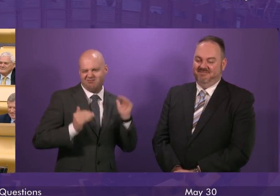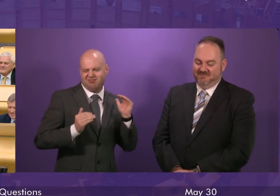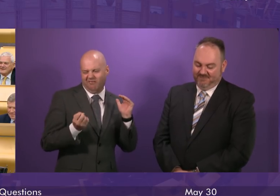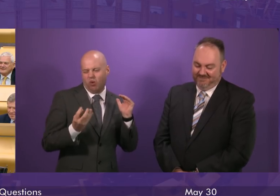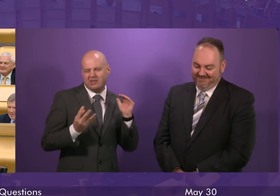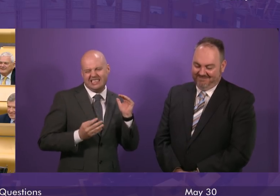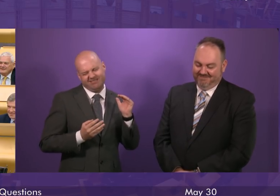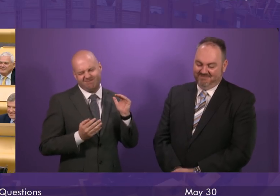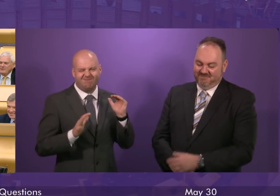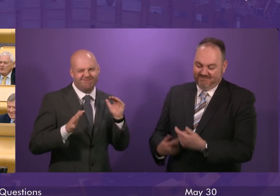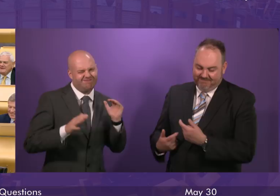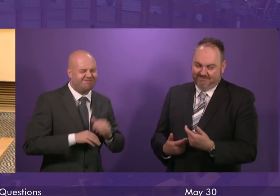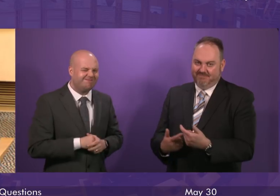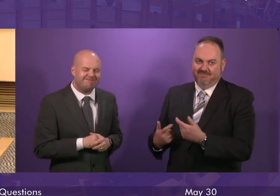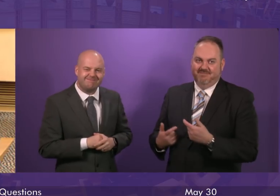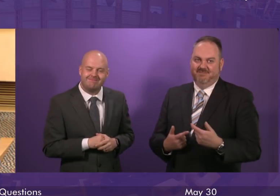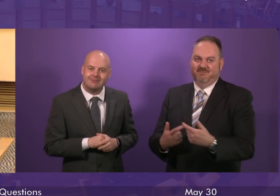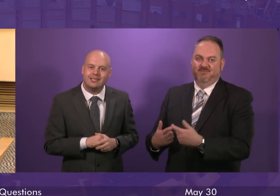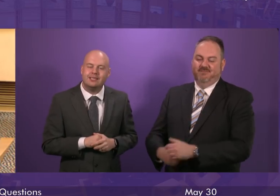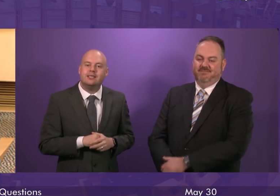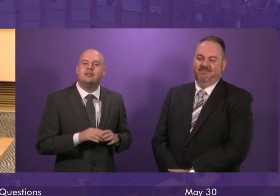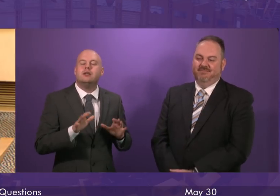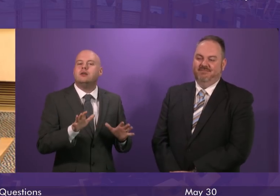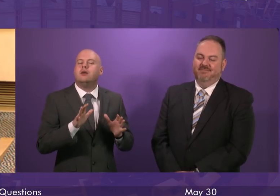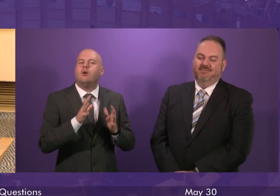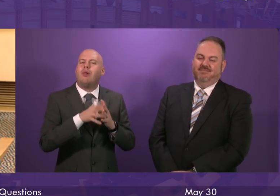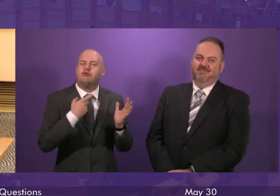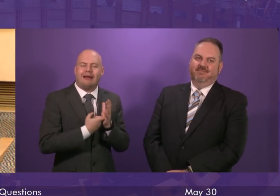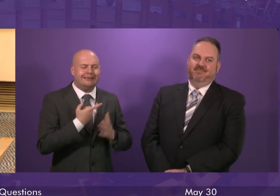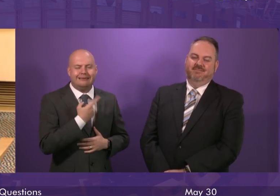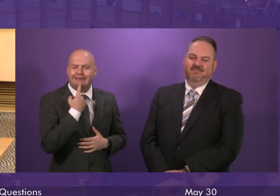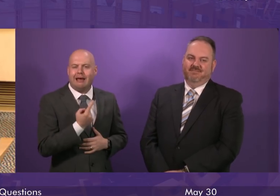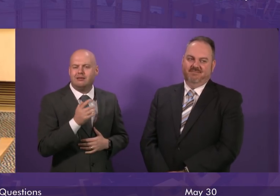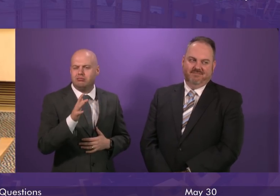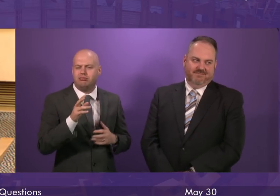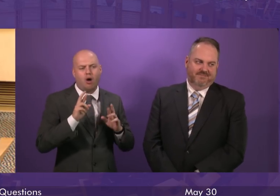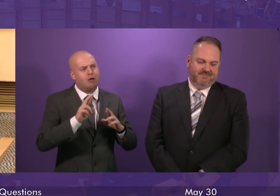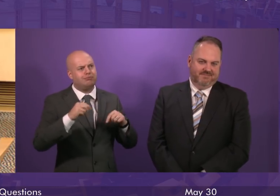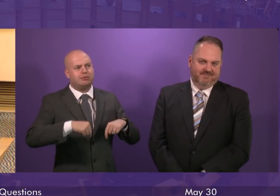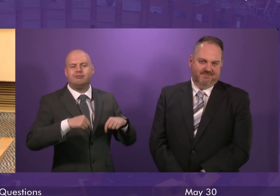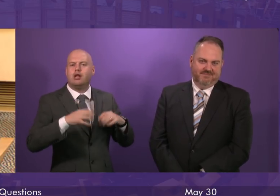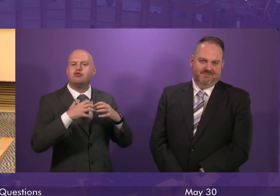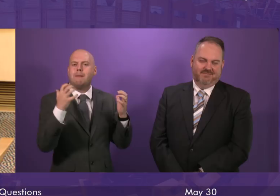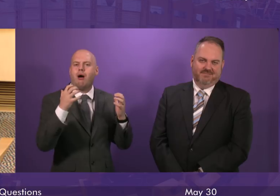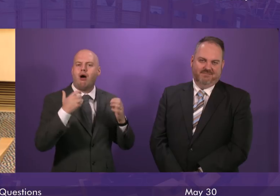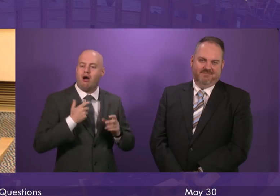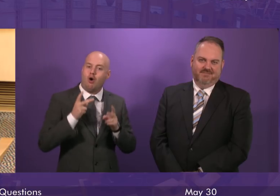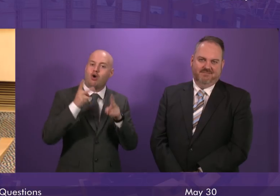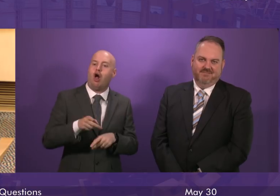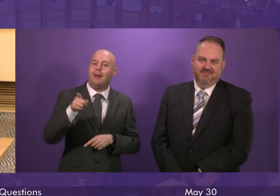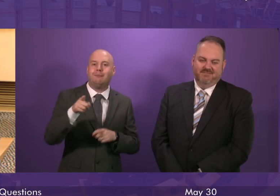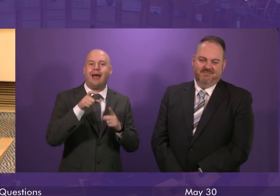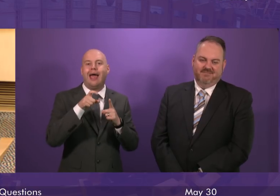mind. But Willie Rennie did say that he hoped in the chamber I would take the opportunity to call him Edna so